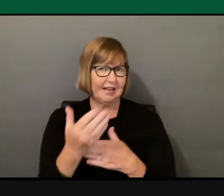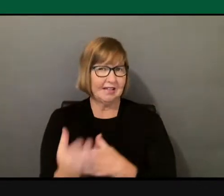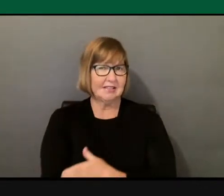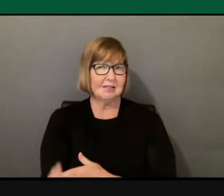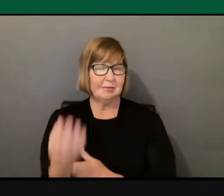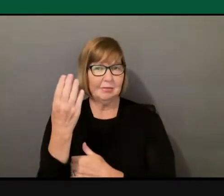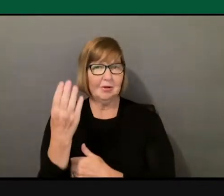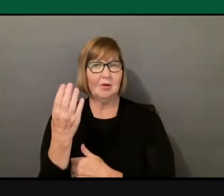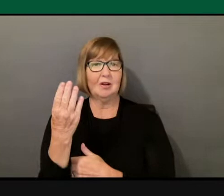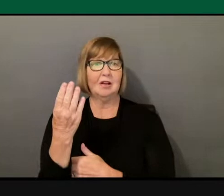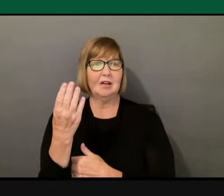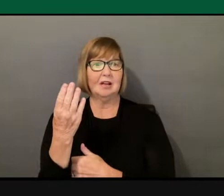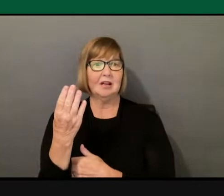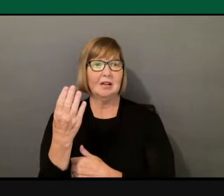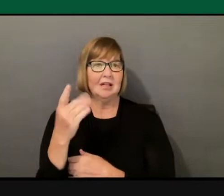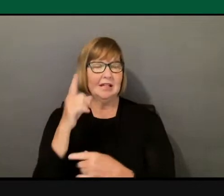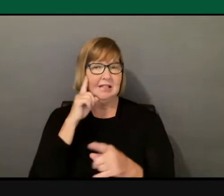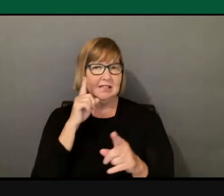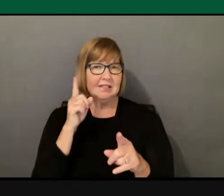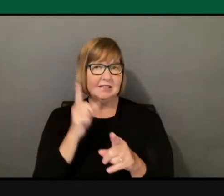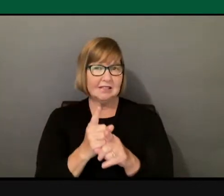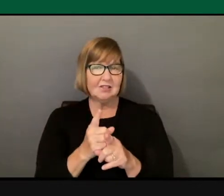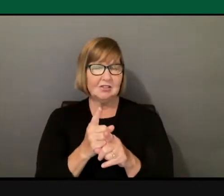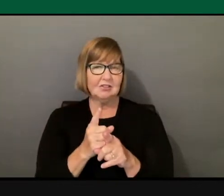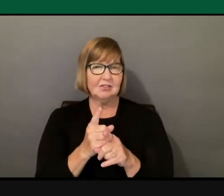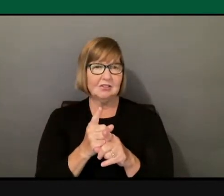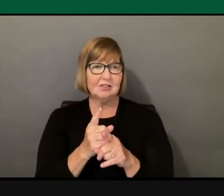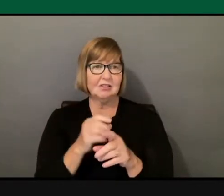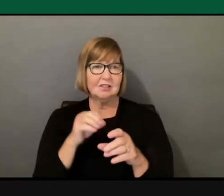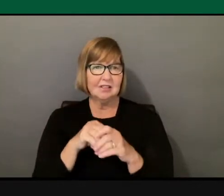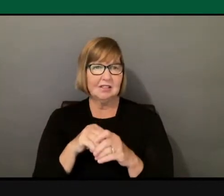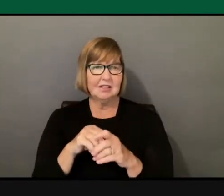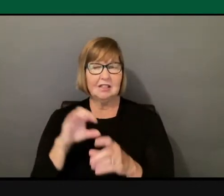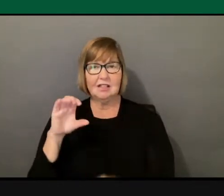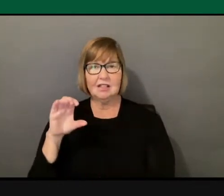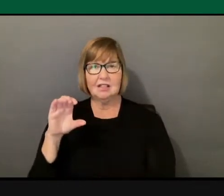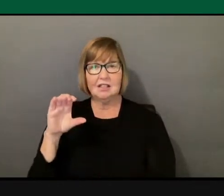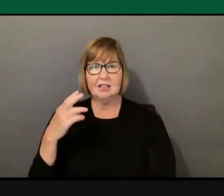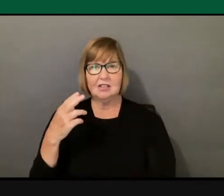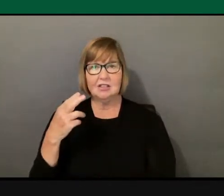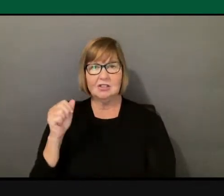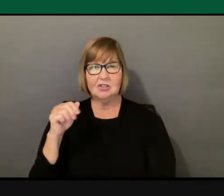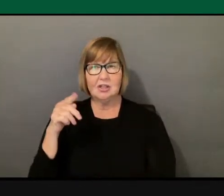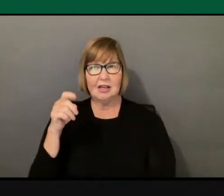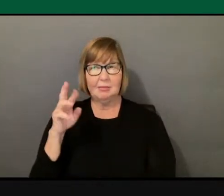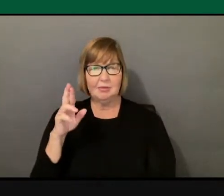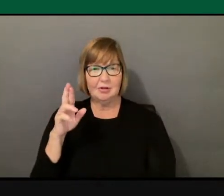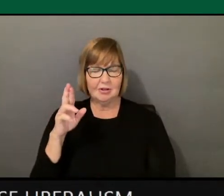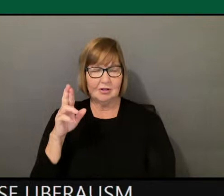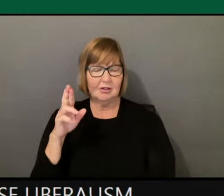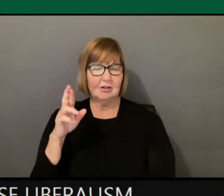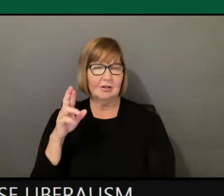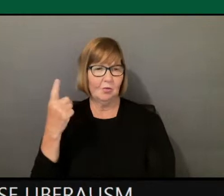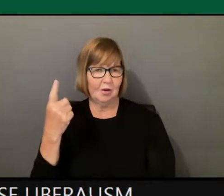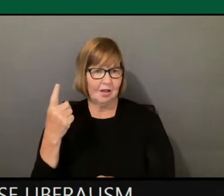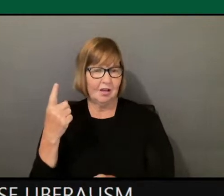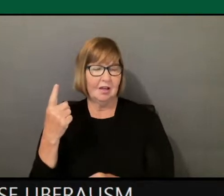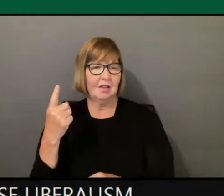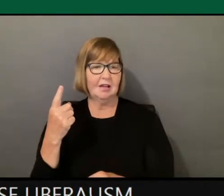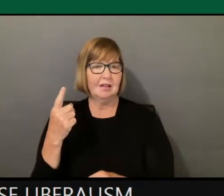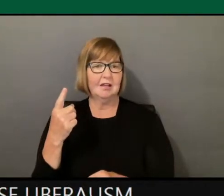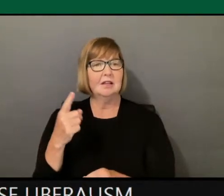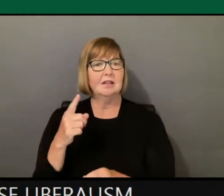sisters in chapter one, our chapter of Salaam Shalom, sisters of Salaam Shalom,